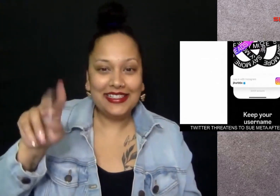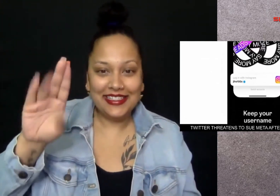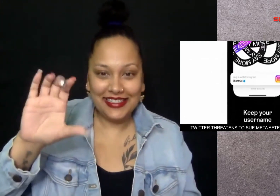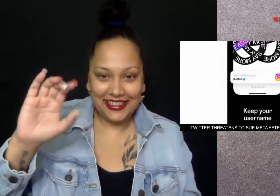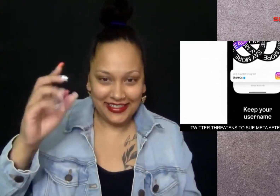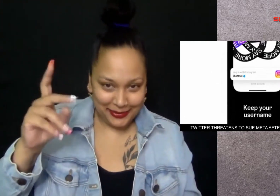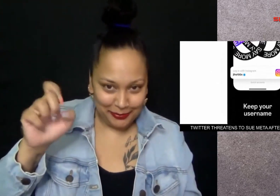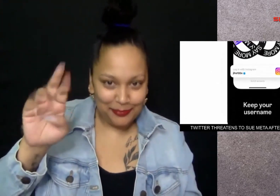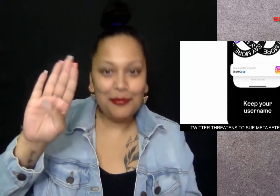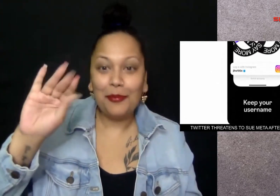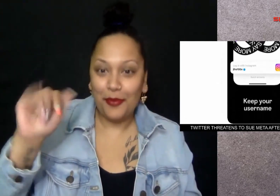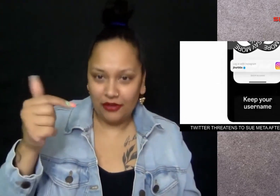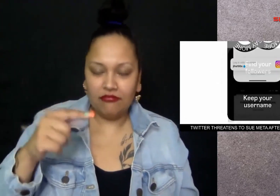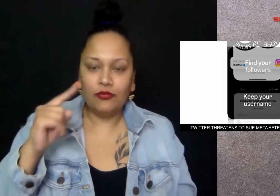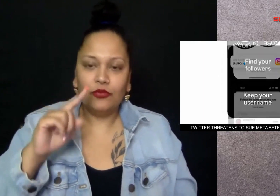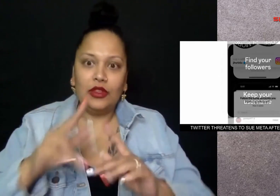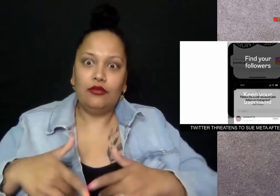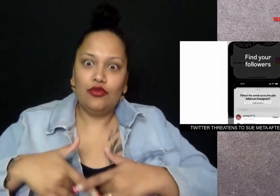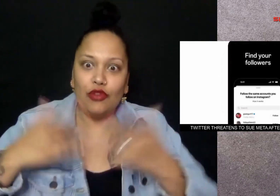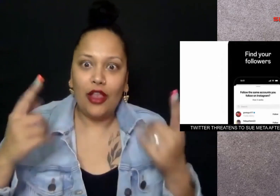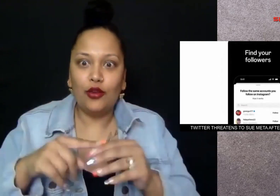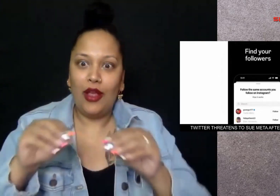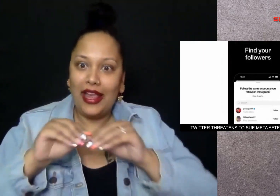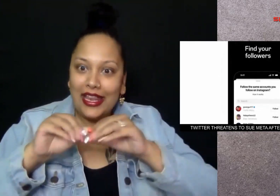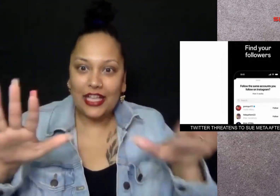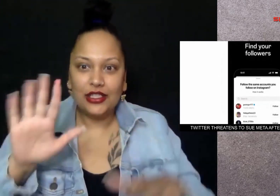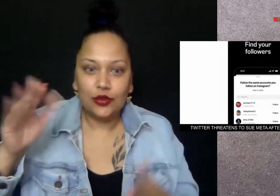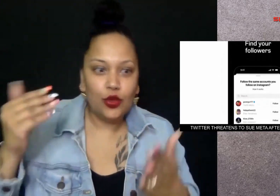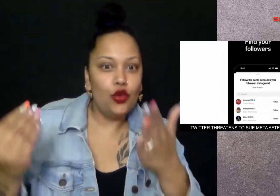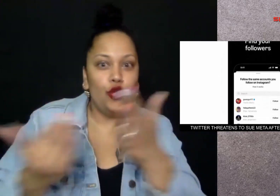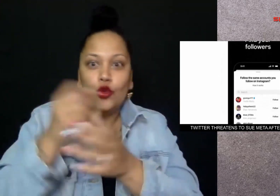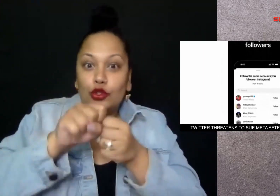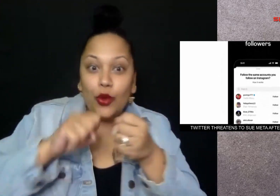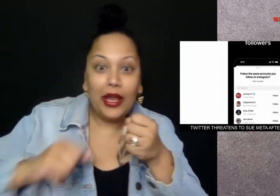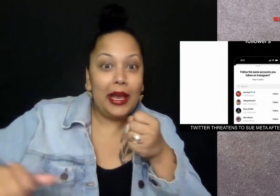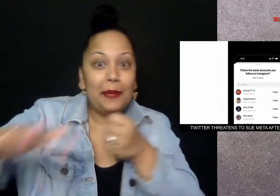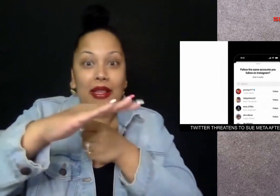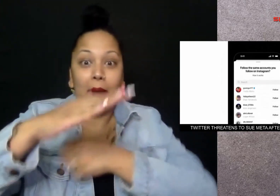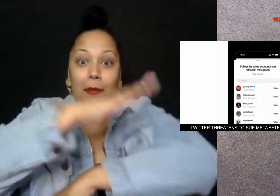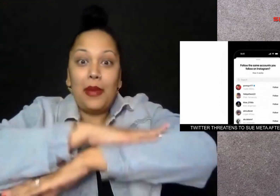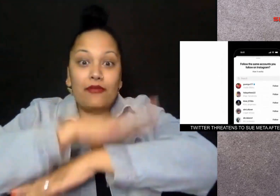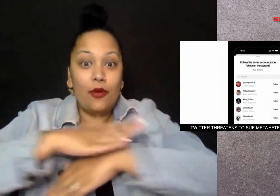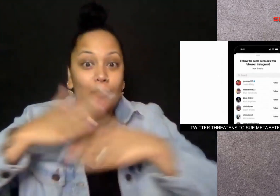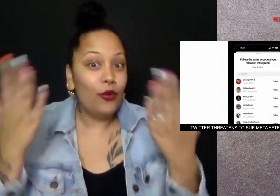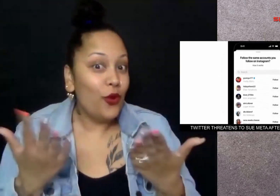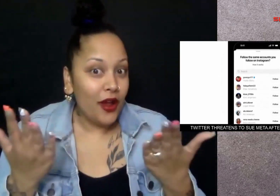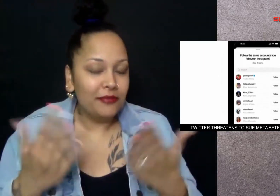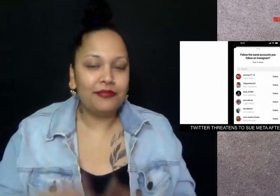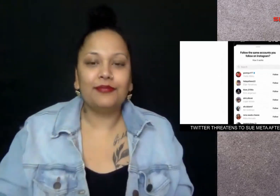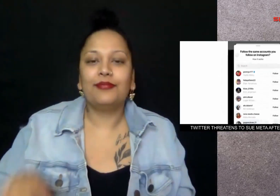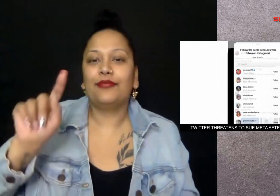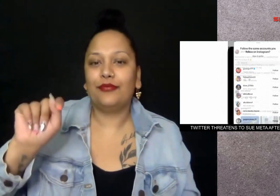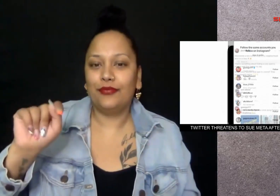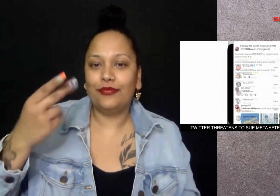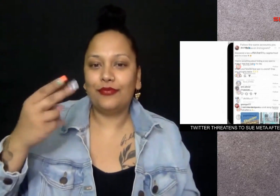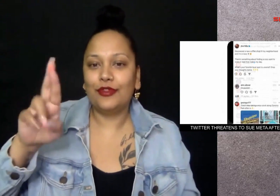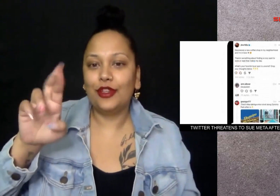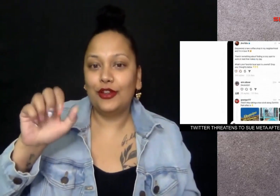Meta CEO Mark Zuckerberg is thrilled at the launch of his new social media platform called